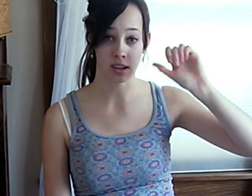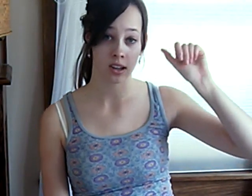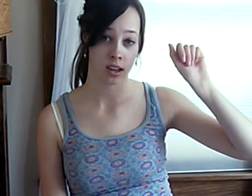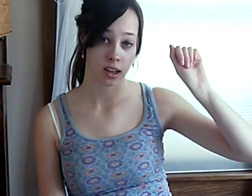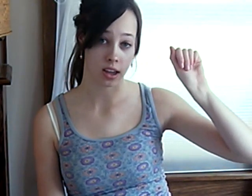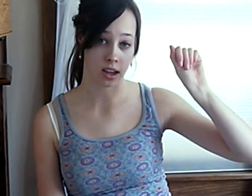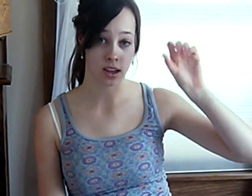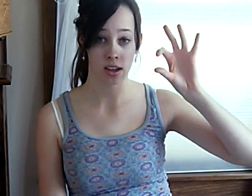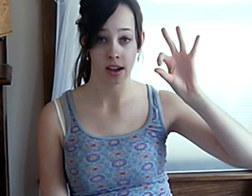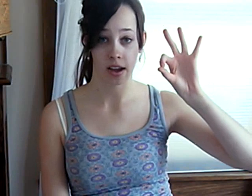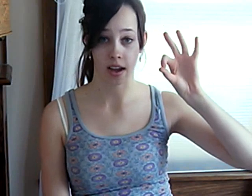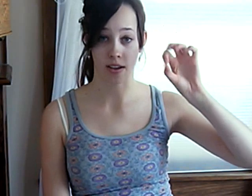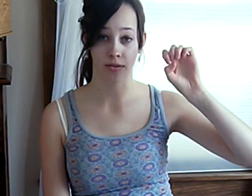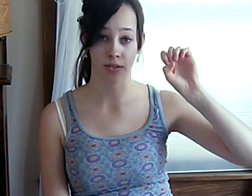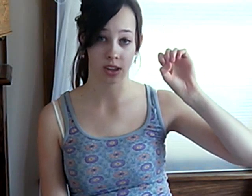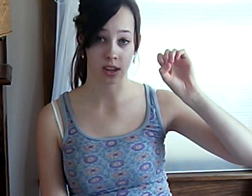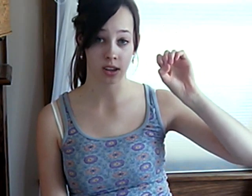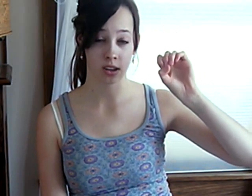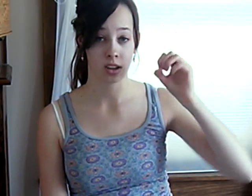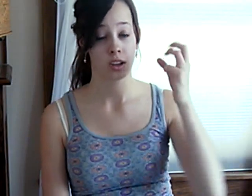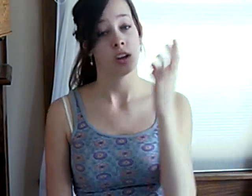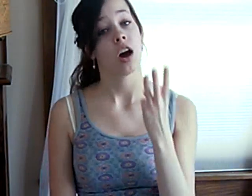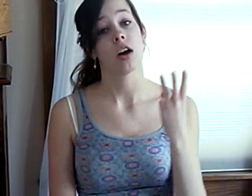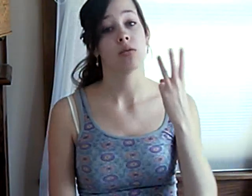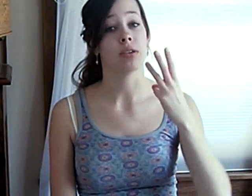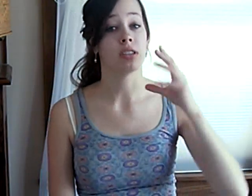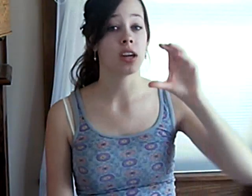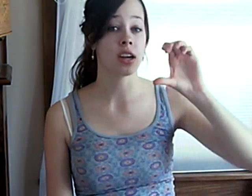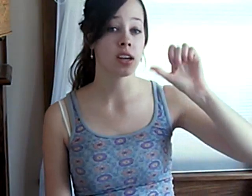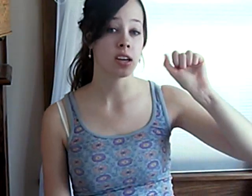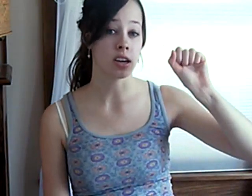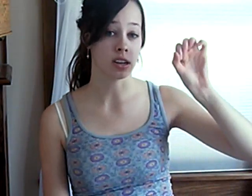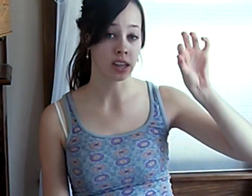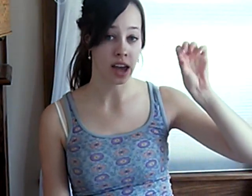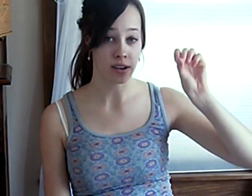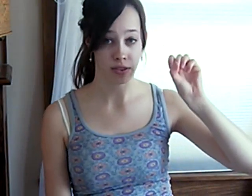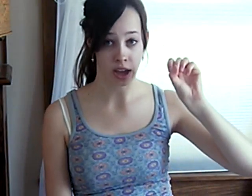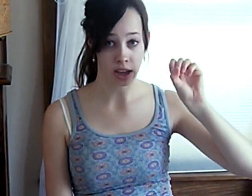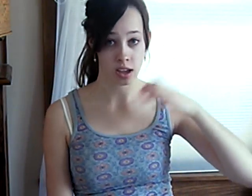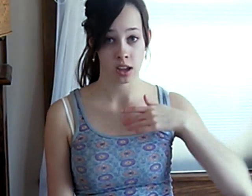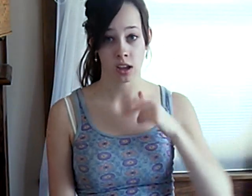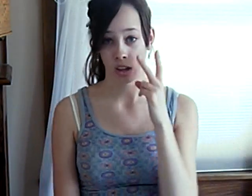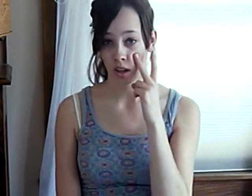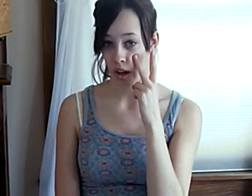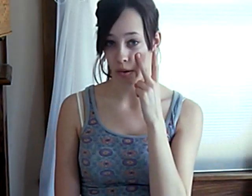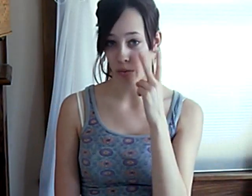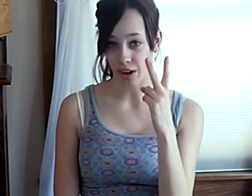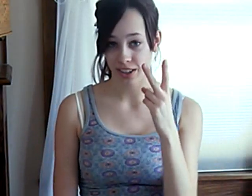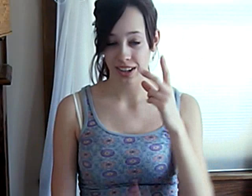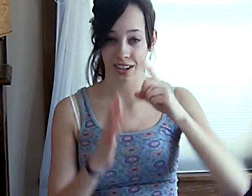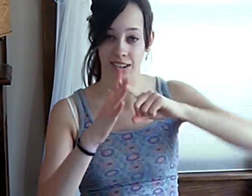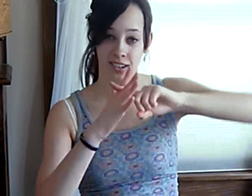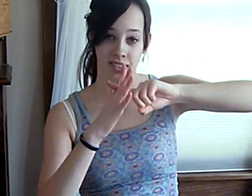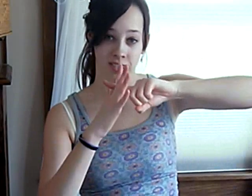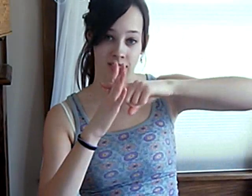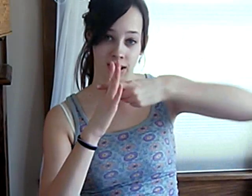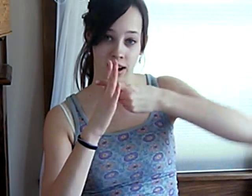-A-F-E, on a Wednesday, in a cafe, I watched it start